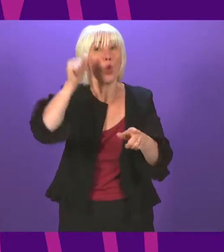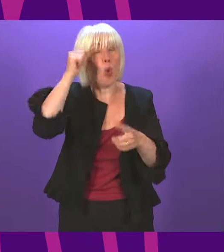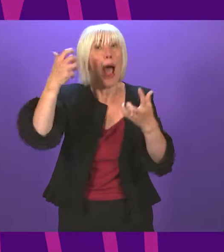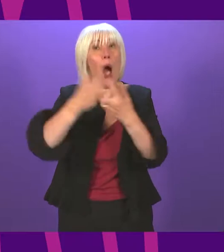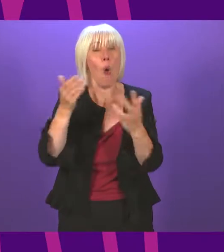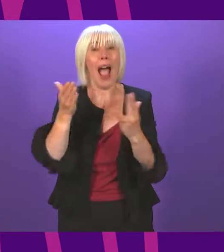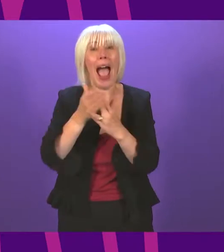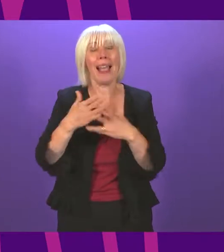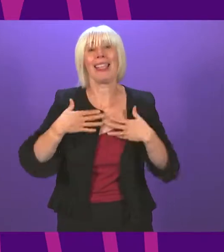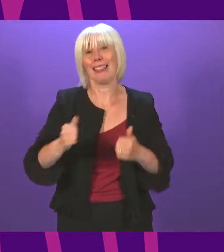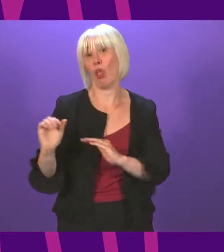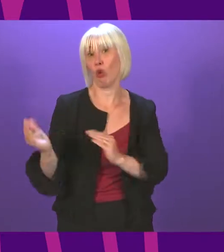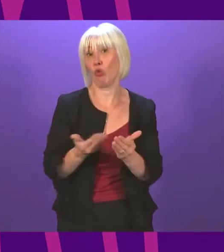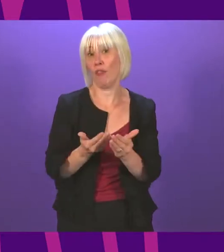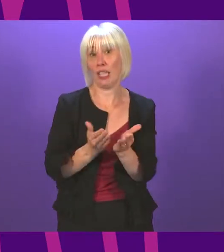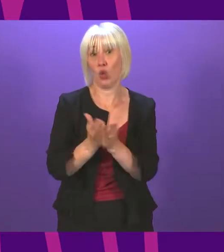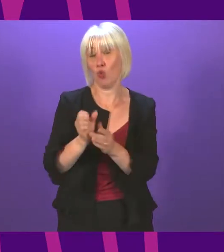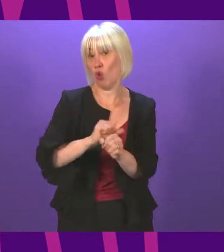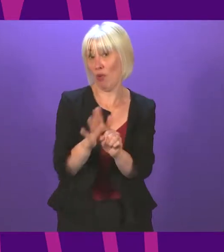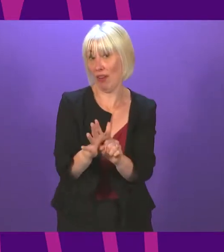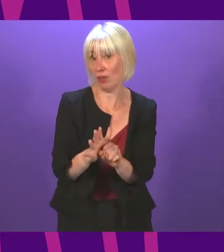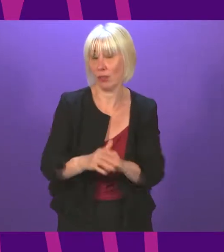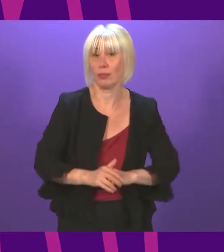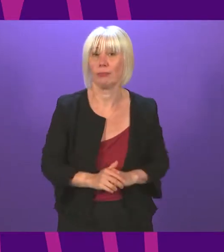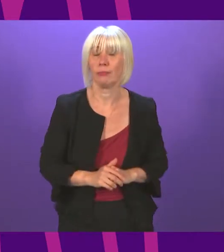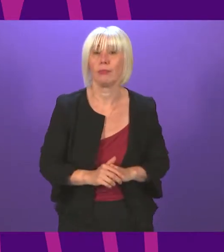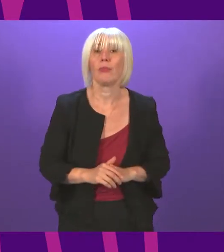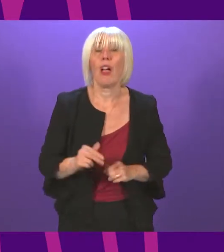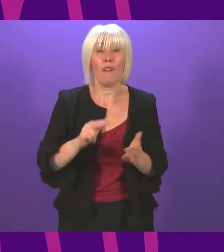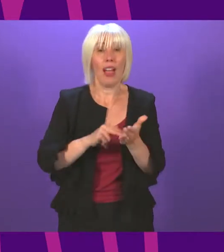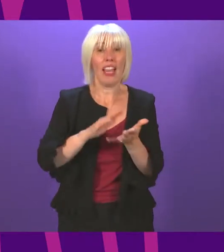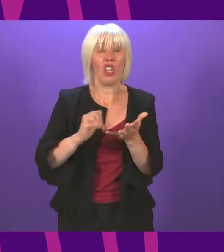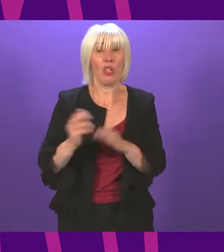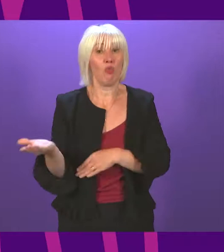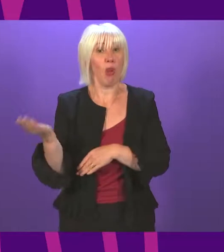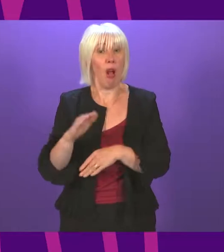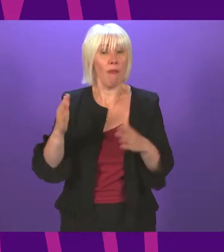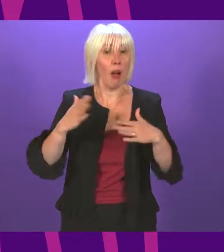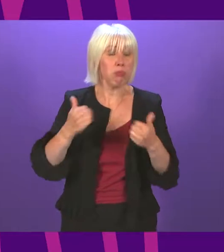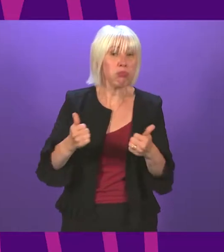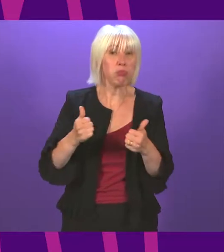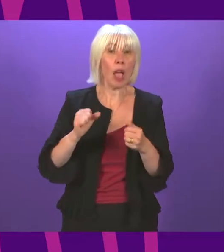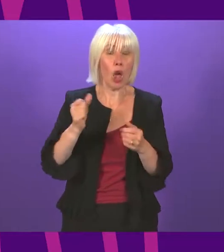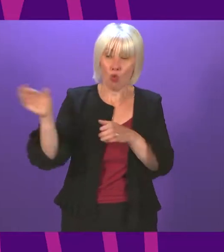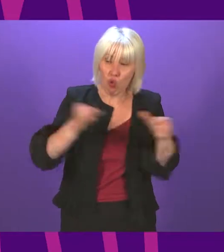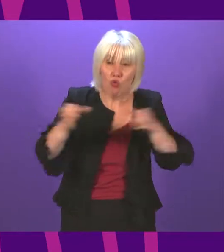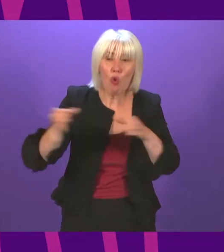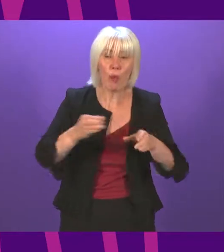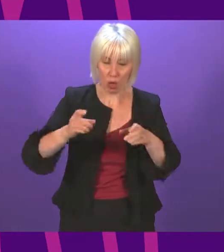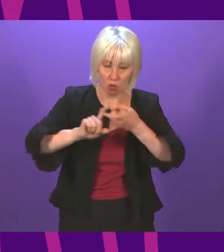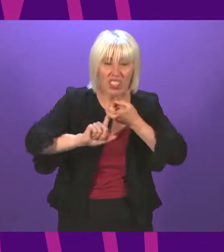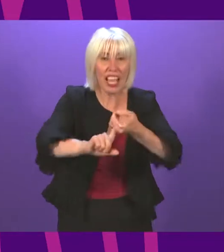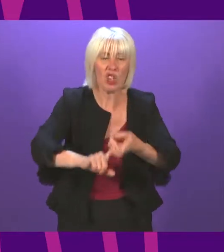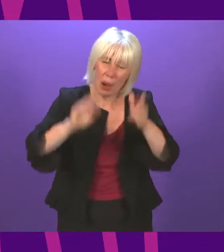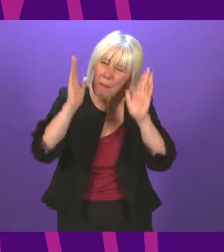services in the wake of Covid. In order for our NHS to recover, recruitment and retention must be prioritised and attractive paying